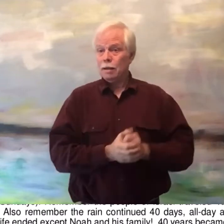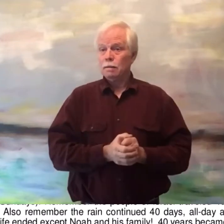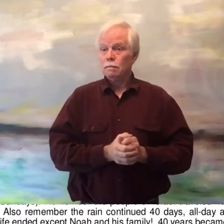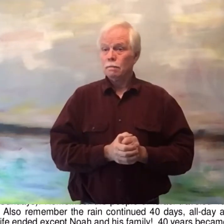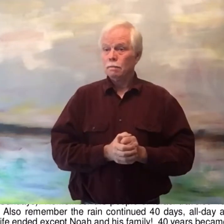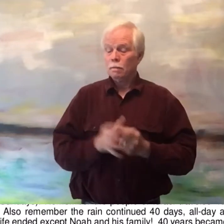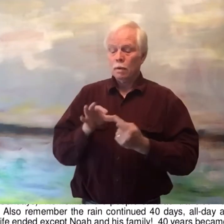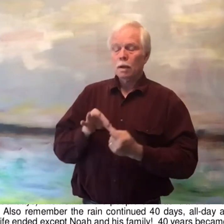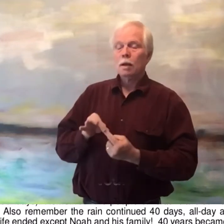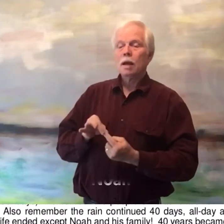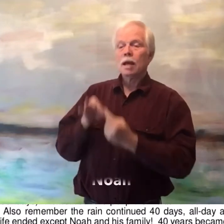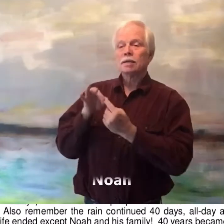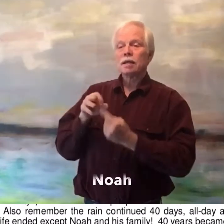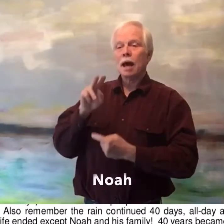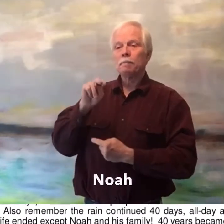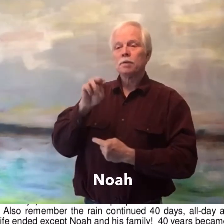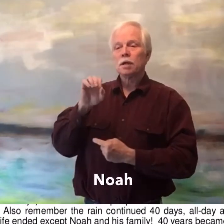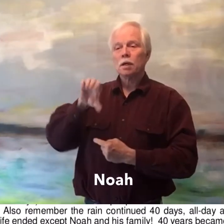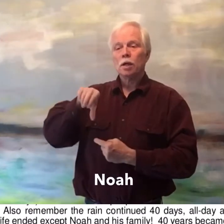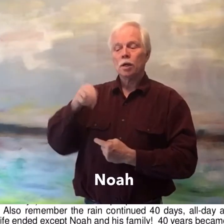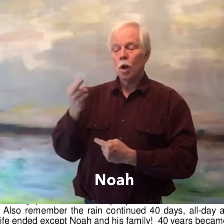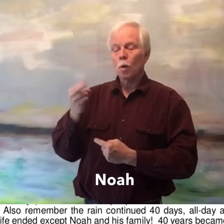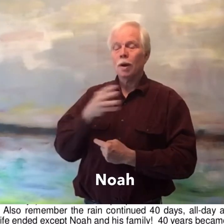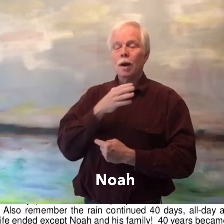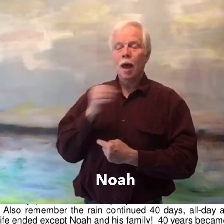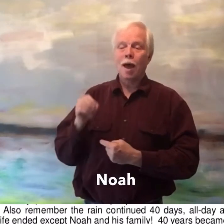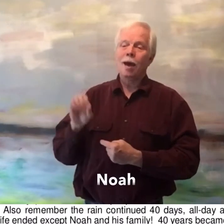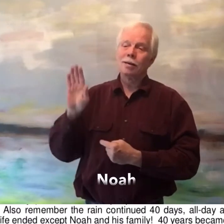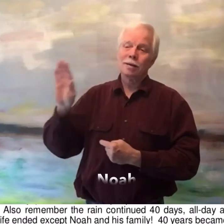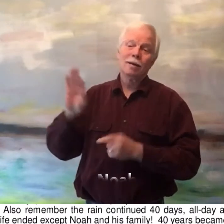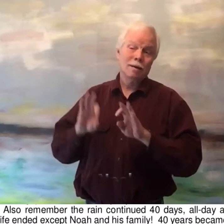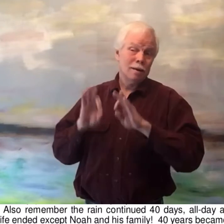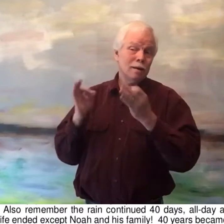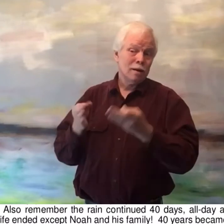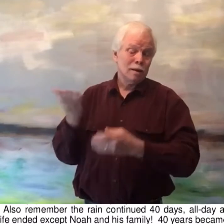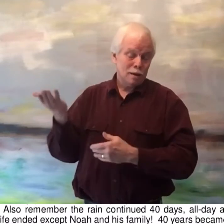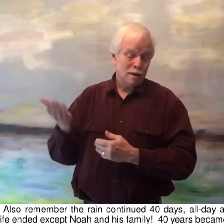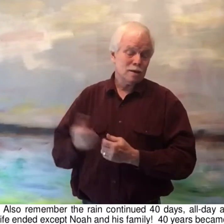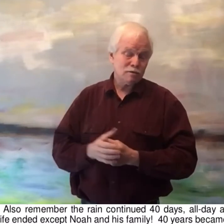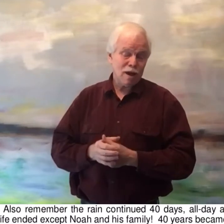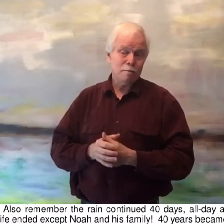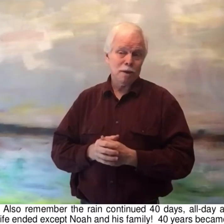except Noah and his family.